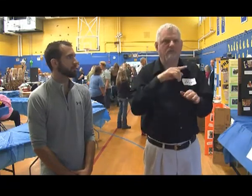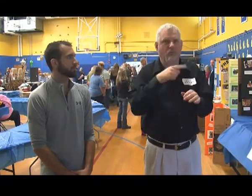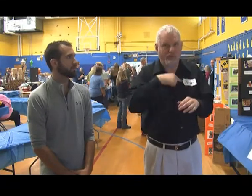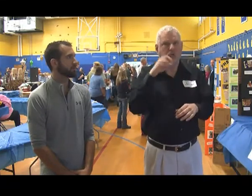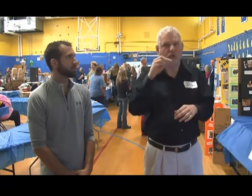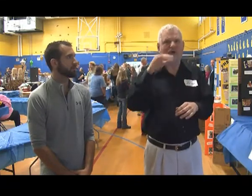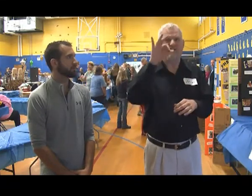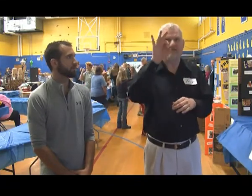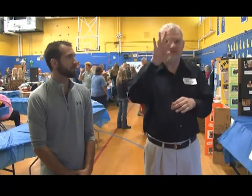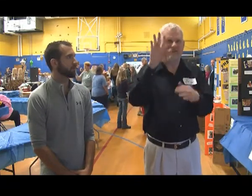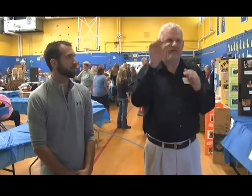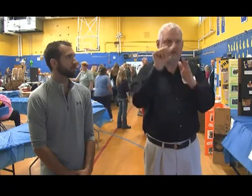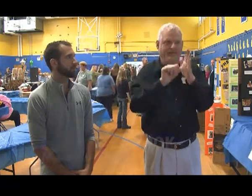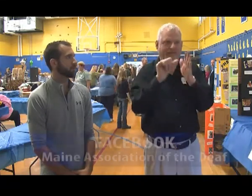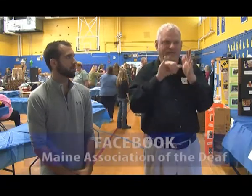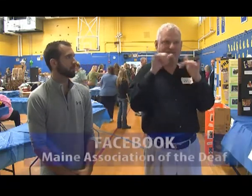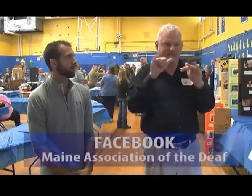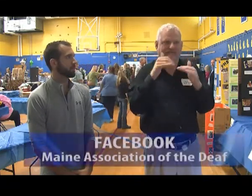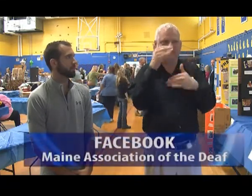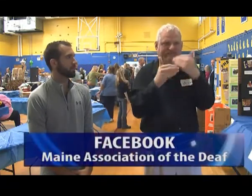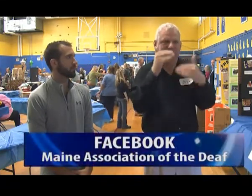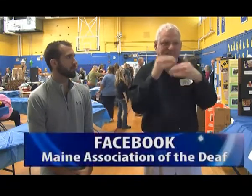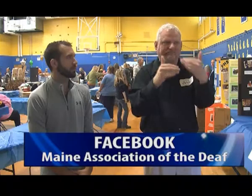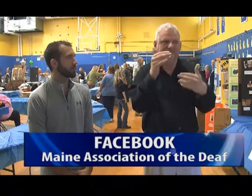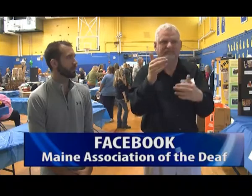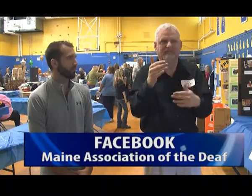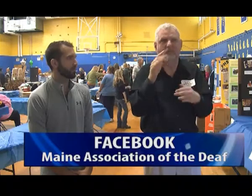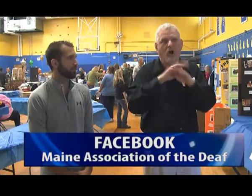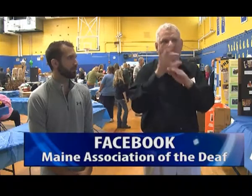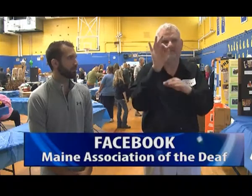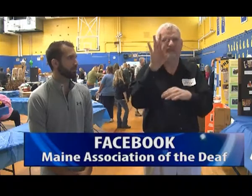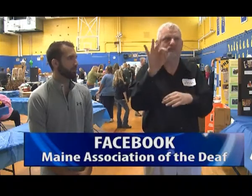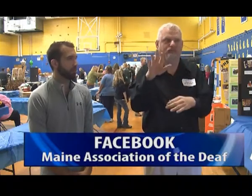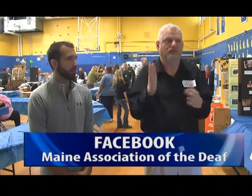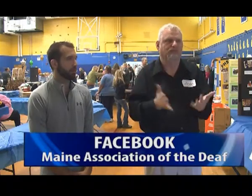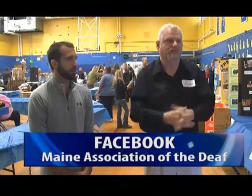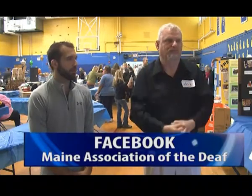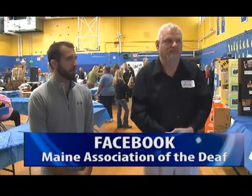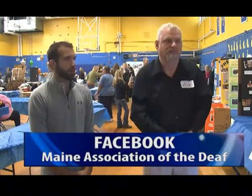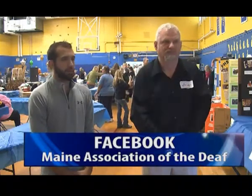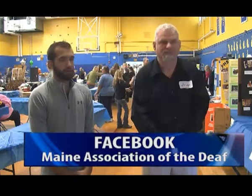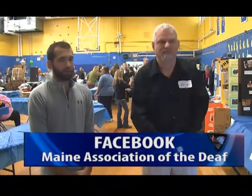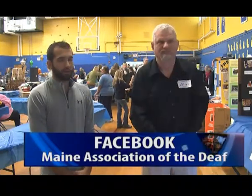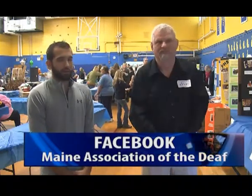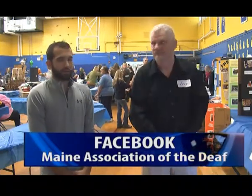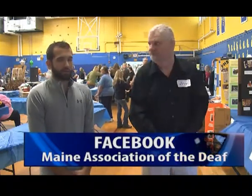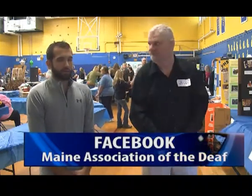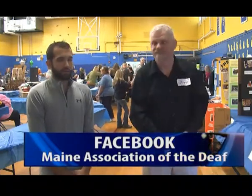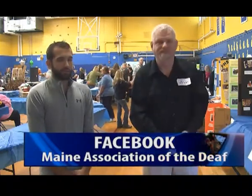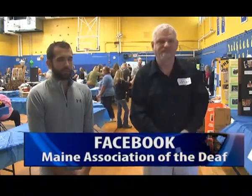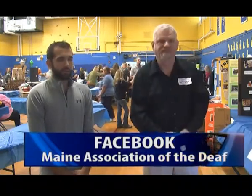We are in the process of setting up a website, but we do have a Facebook page that is up and running at this point.